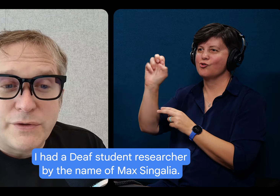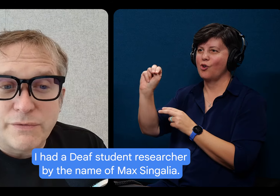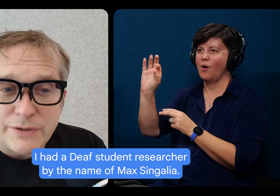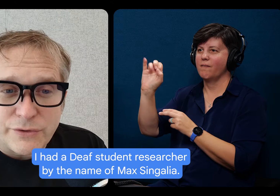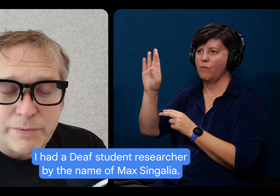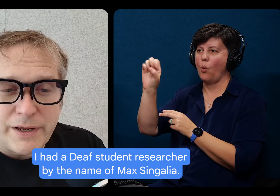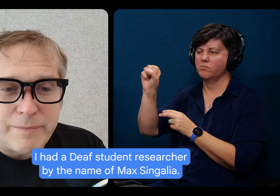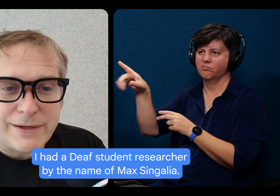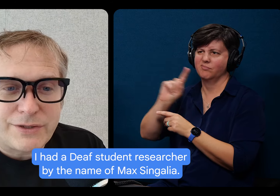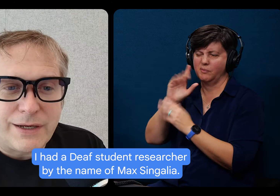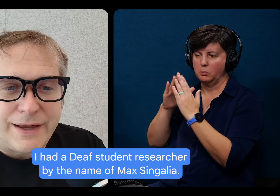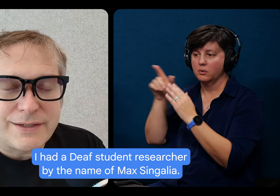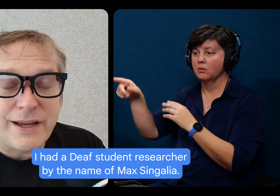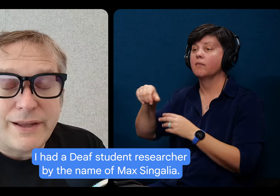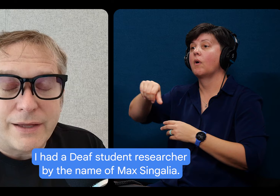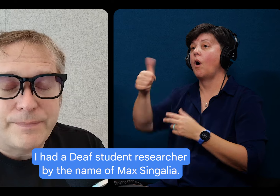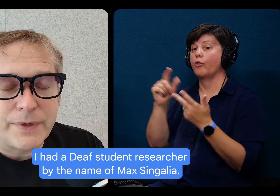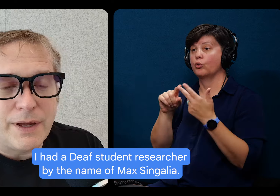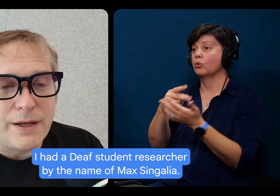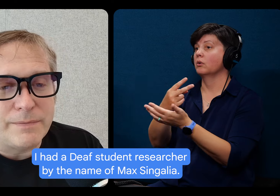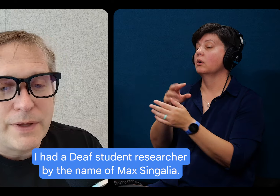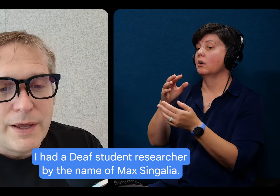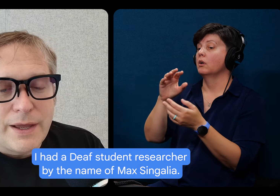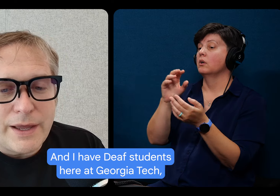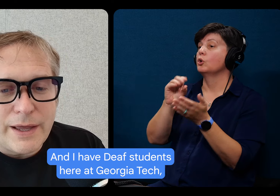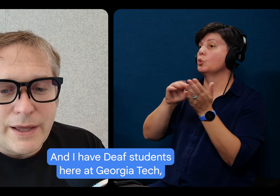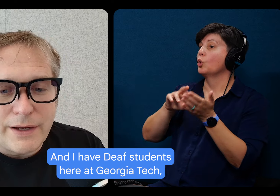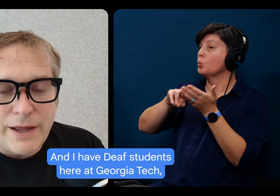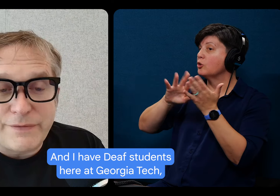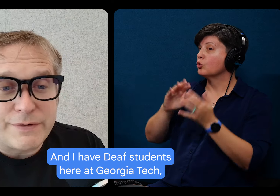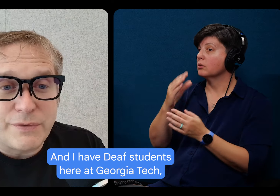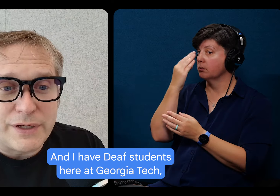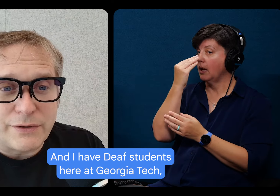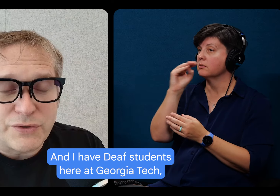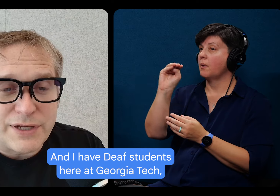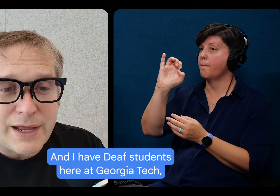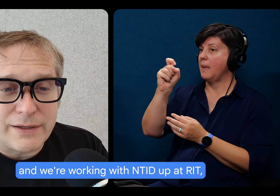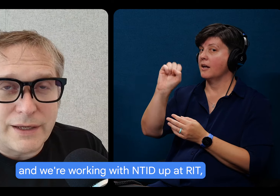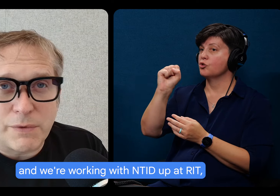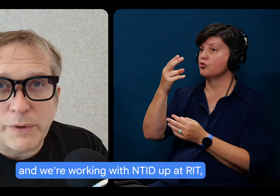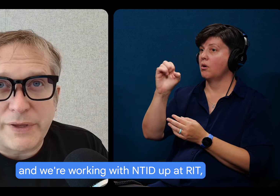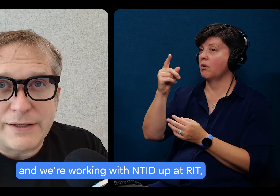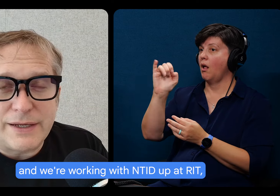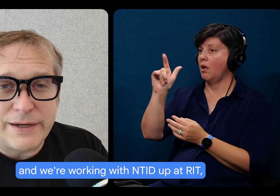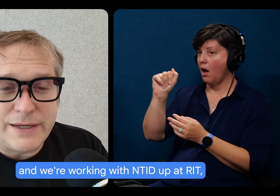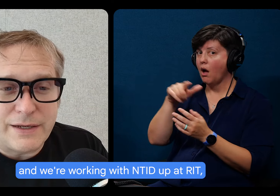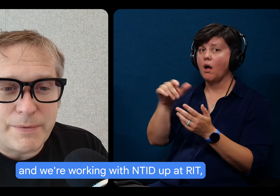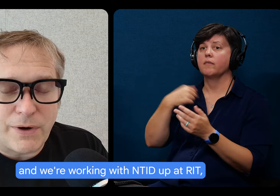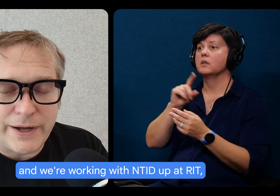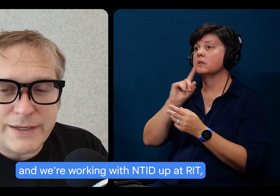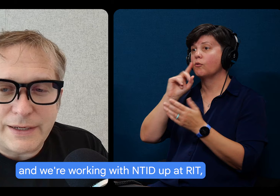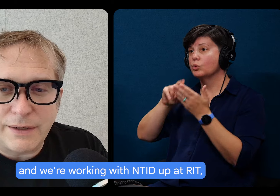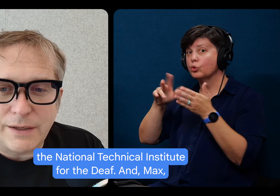deaf student researcher by the of Max Singalia, um, and I have deaf students here at Georgia Tech, and we're working with NTID